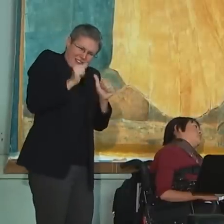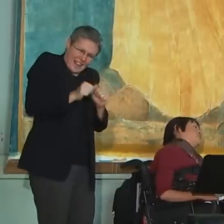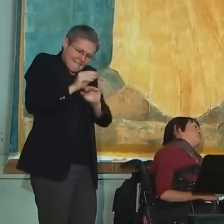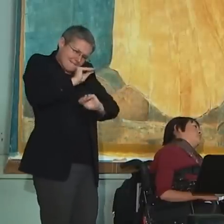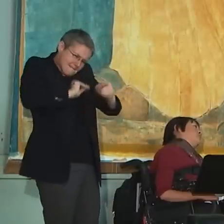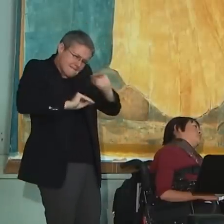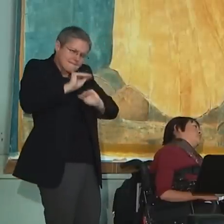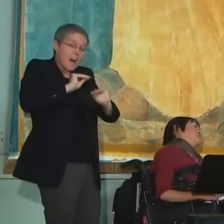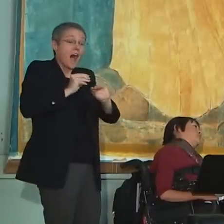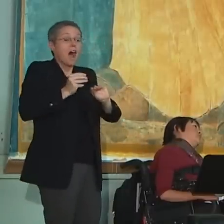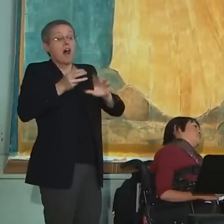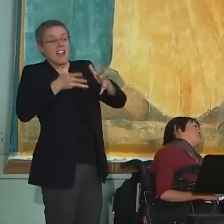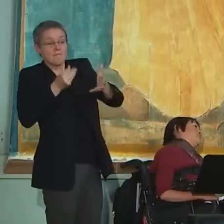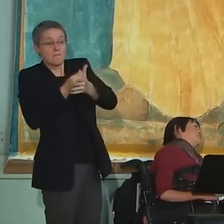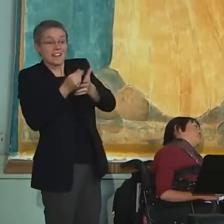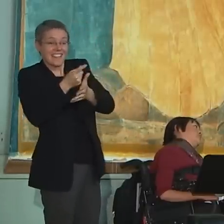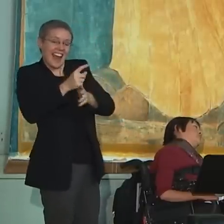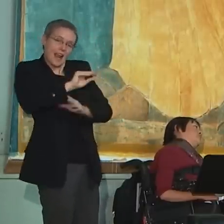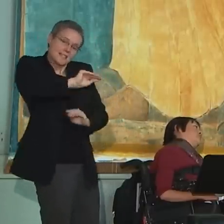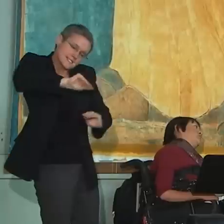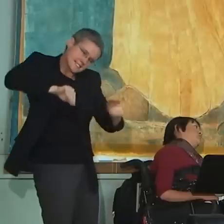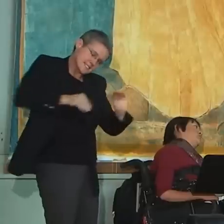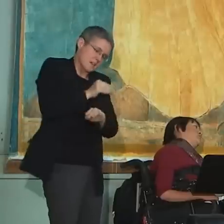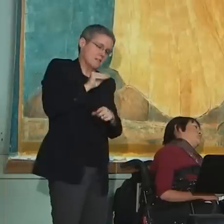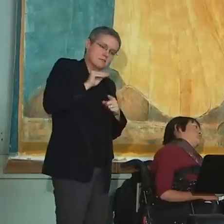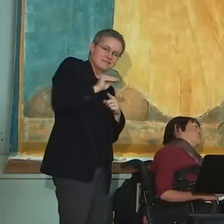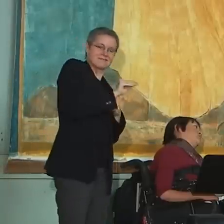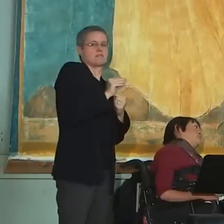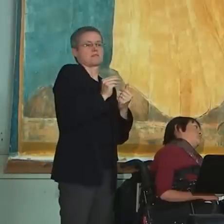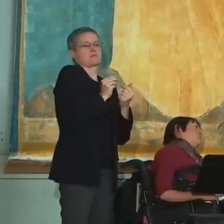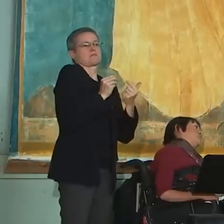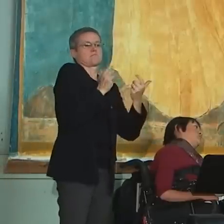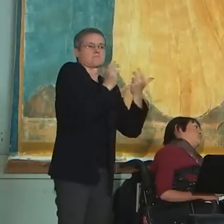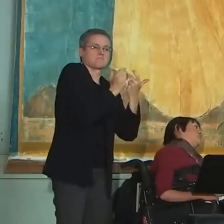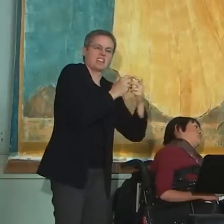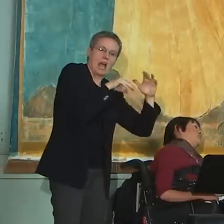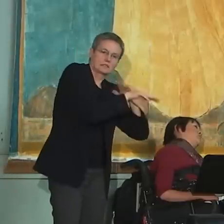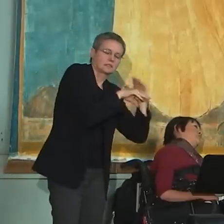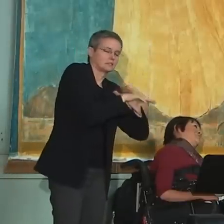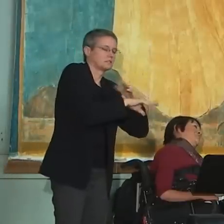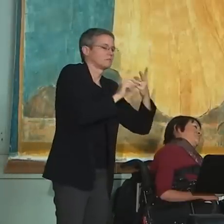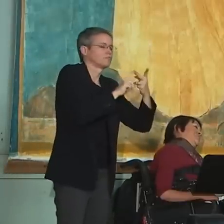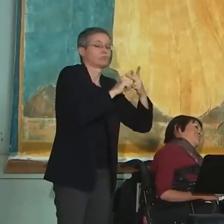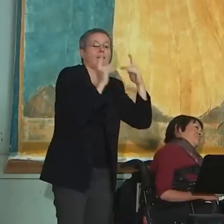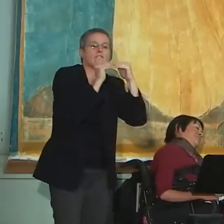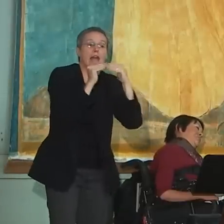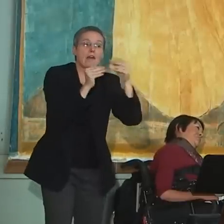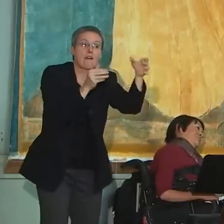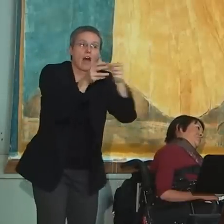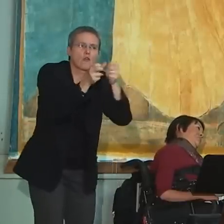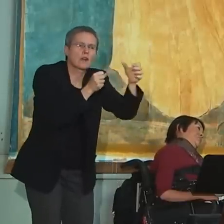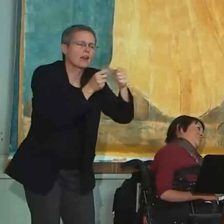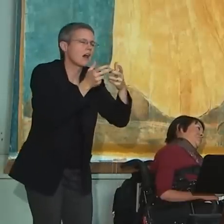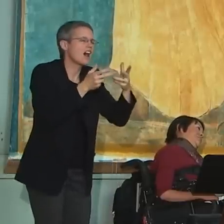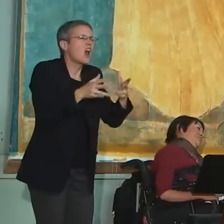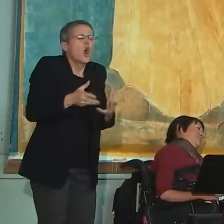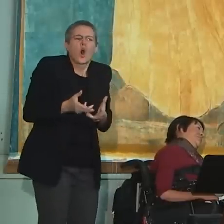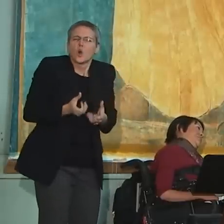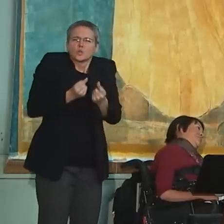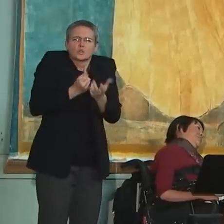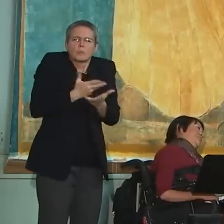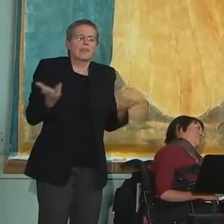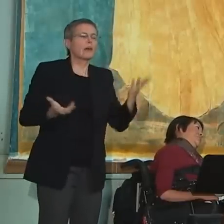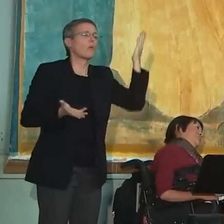want to put into, um, issues around accessibility, issues around, uh, fair equitable hiring. There's so many things that we're not approaching